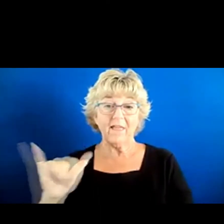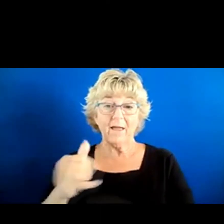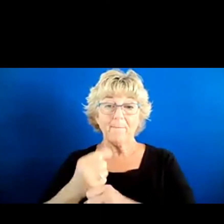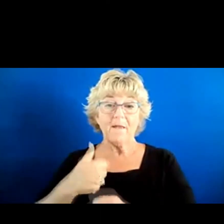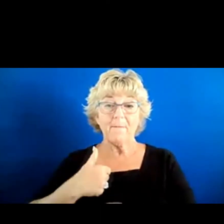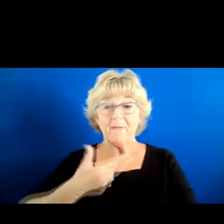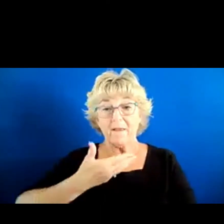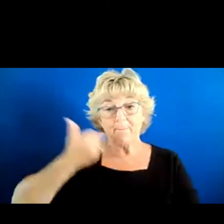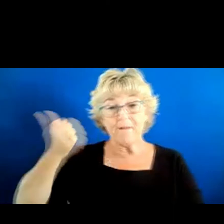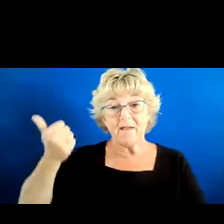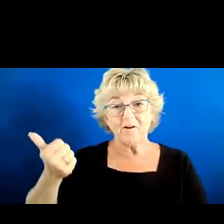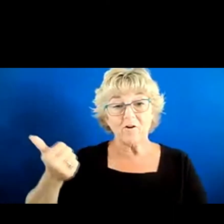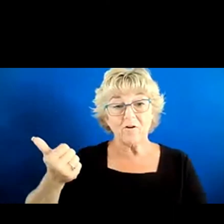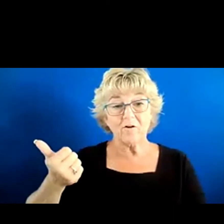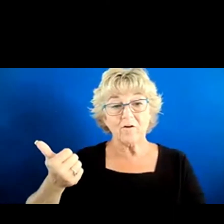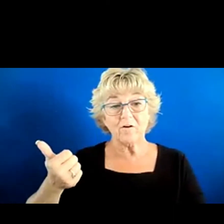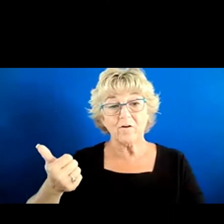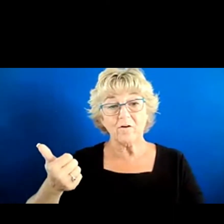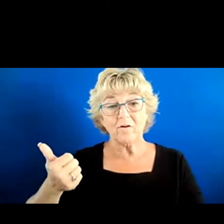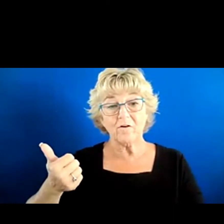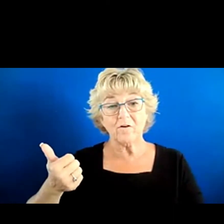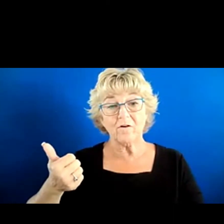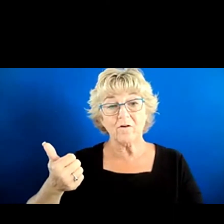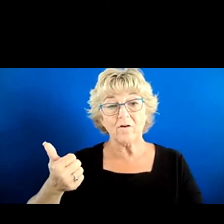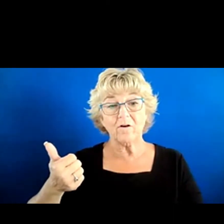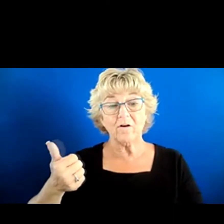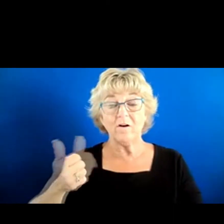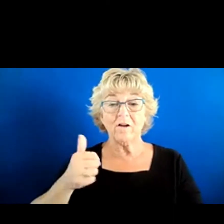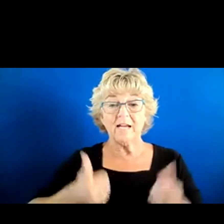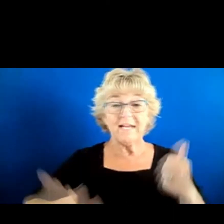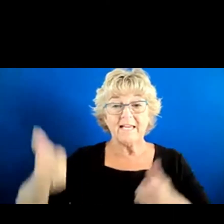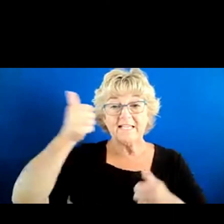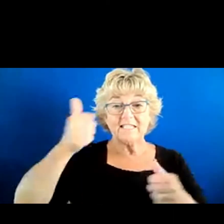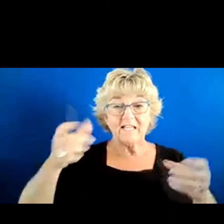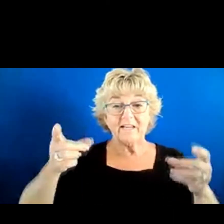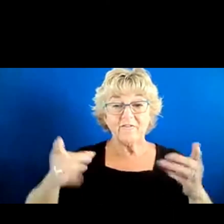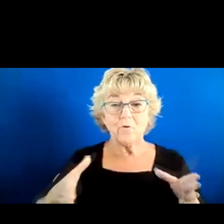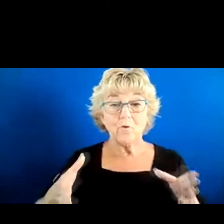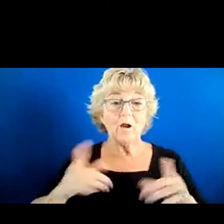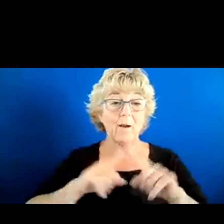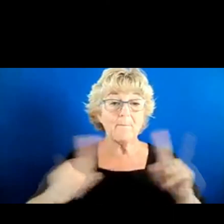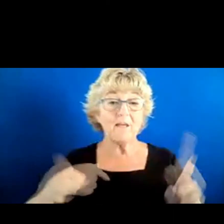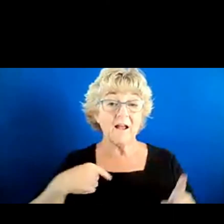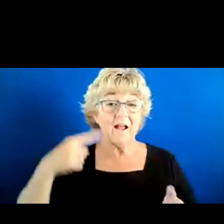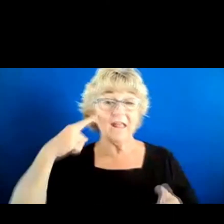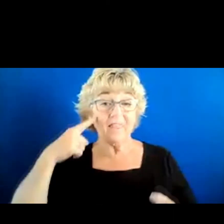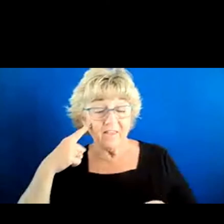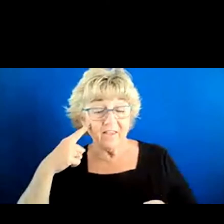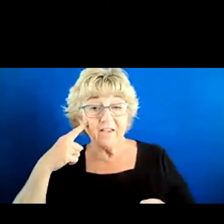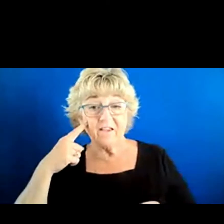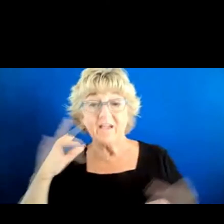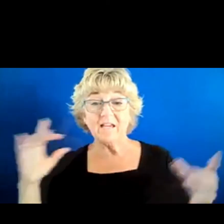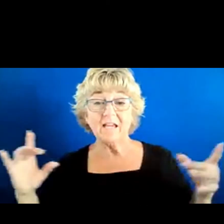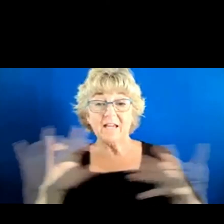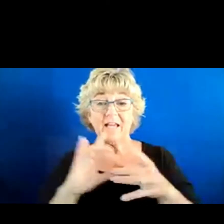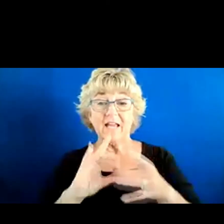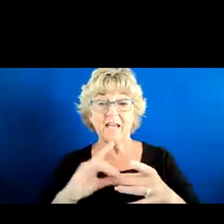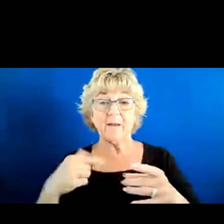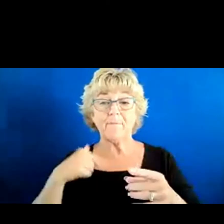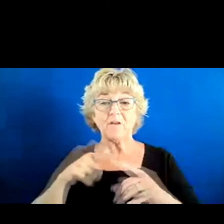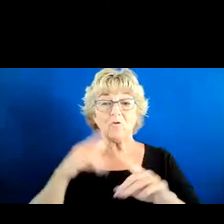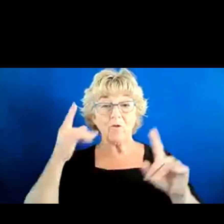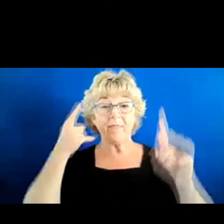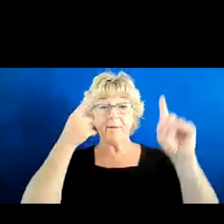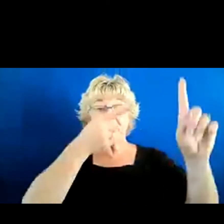better at, you know, being an executive director. But I do think that it connects me to the mission